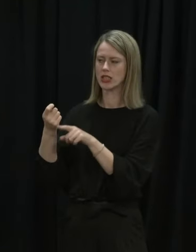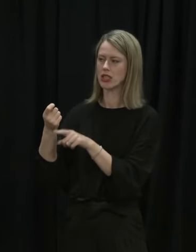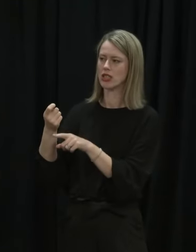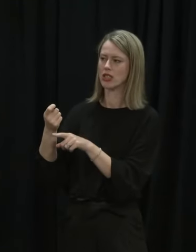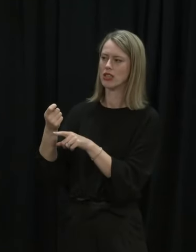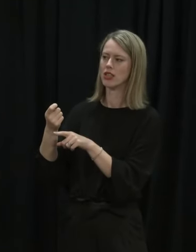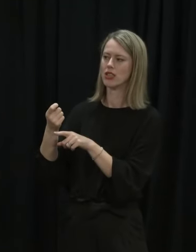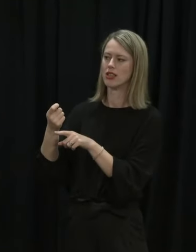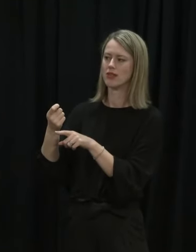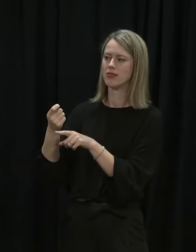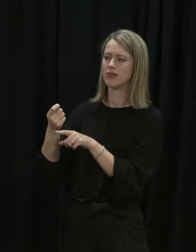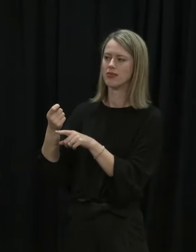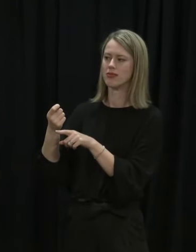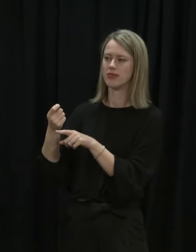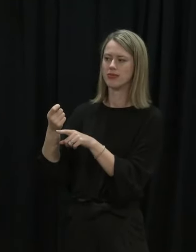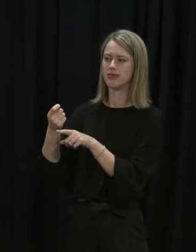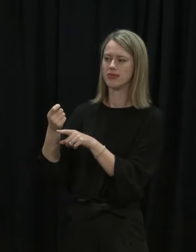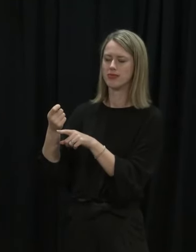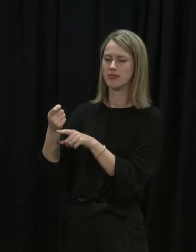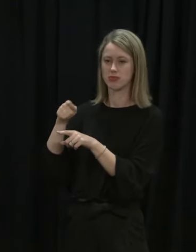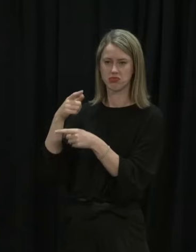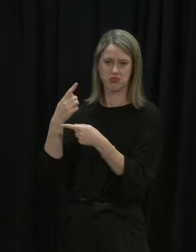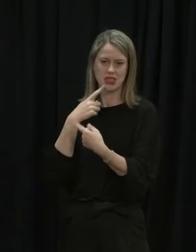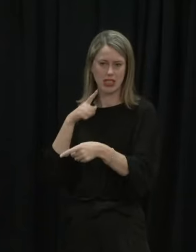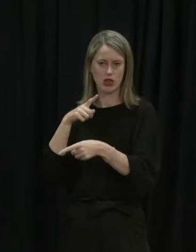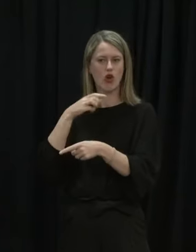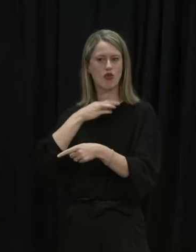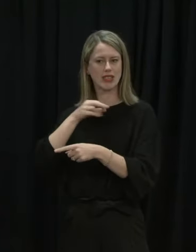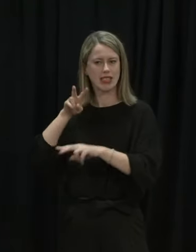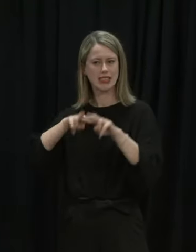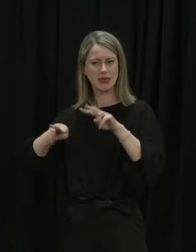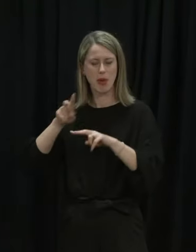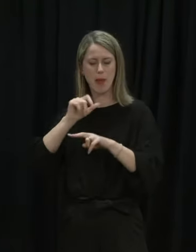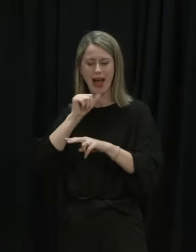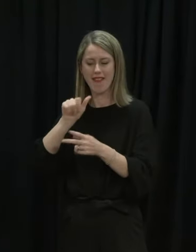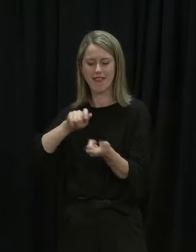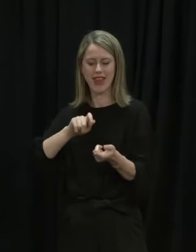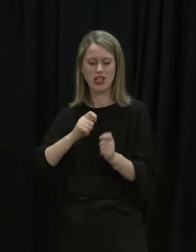currently, obviously there's a risk assessment tool but that seems like it could be challenging.